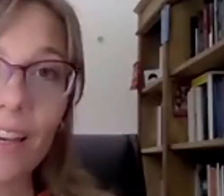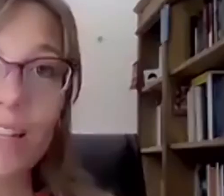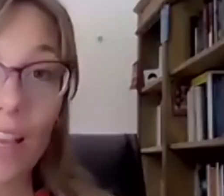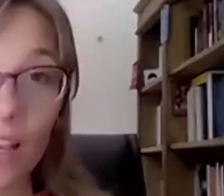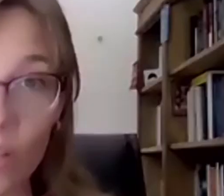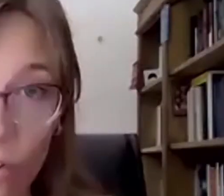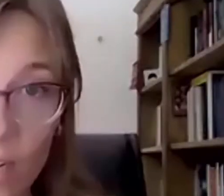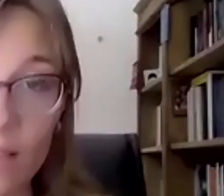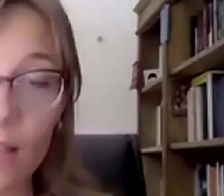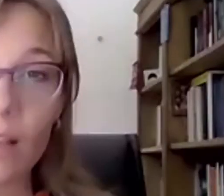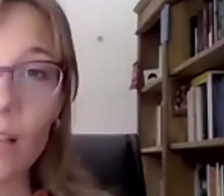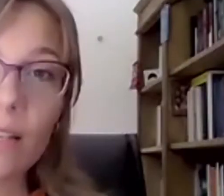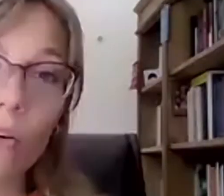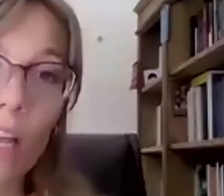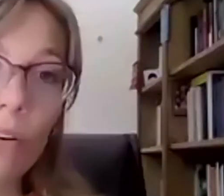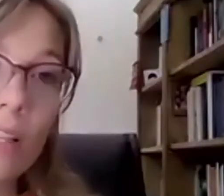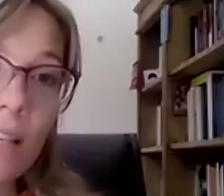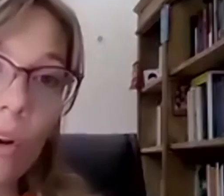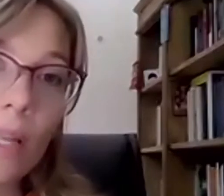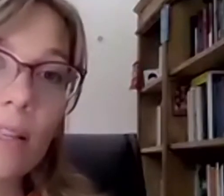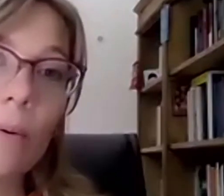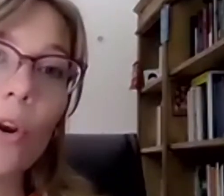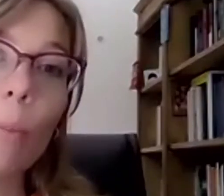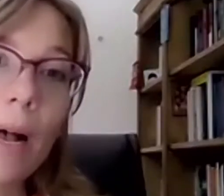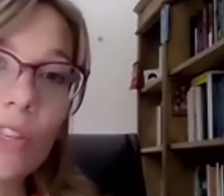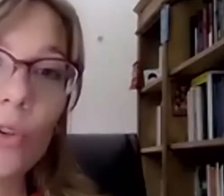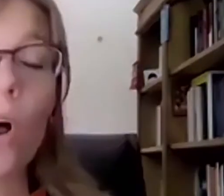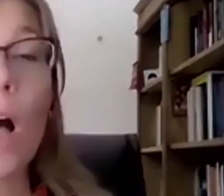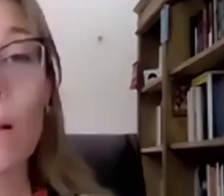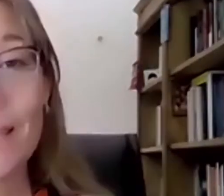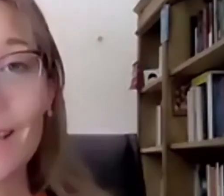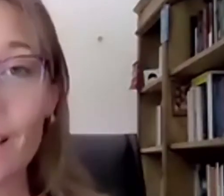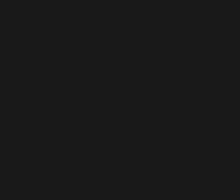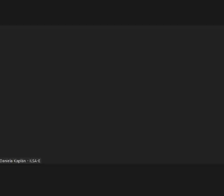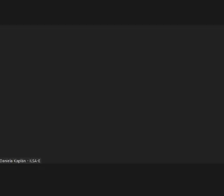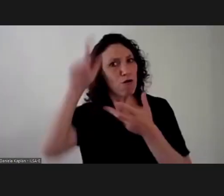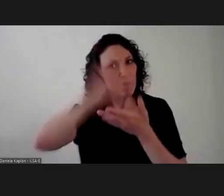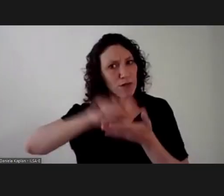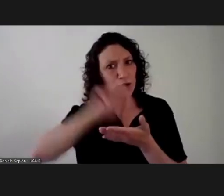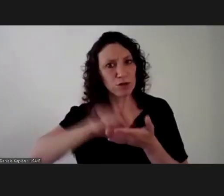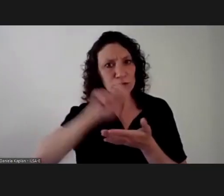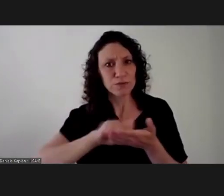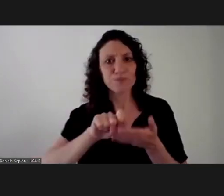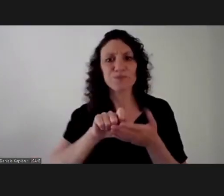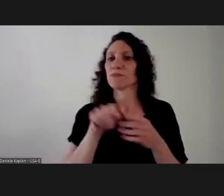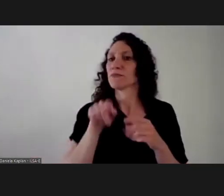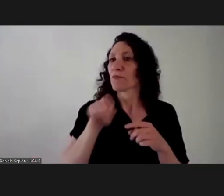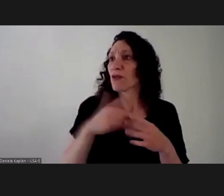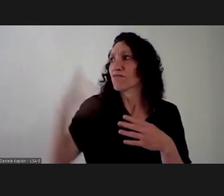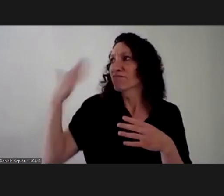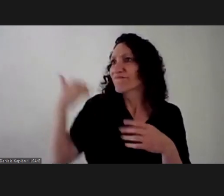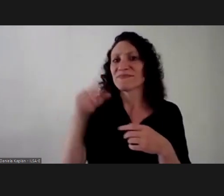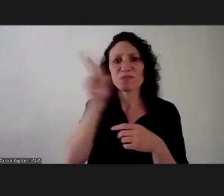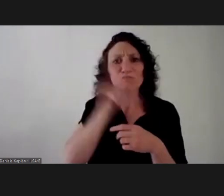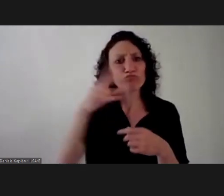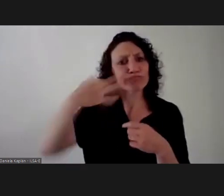arc of critics and writers who, throughout the 20th century, led the way